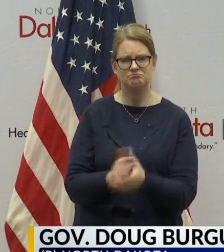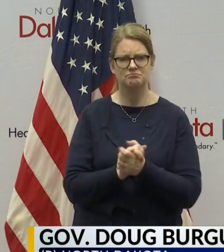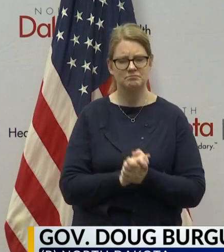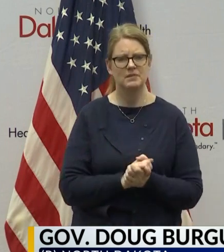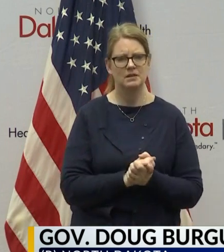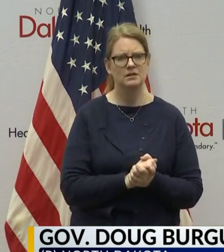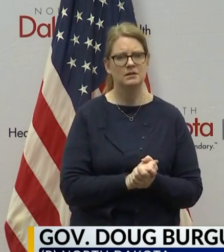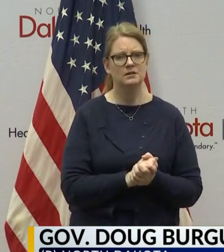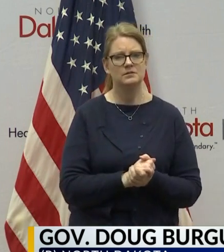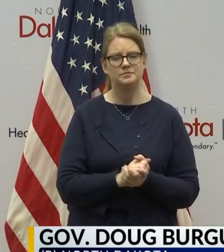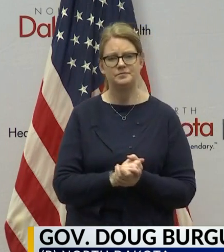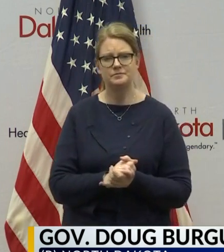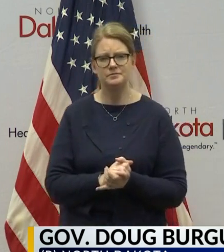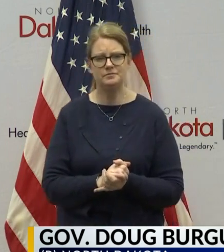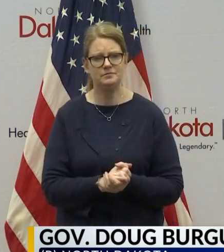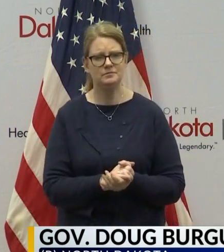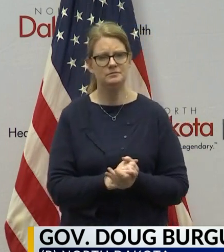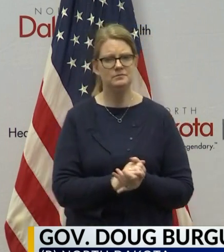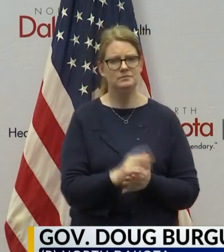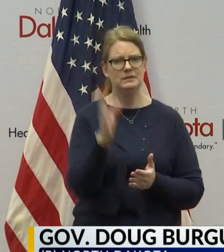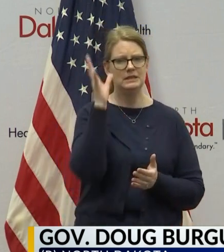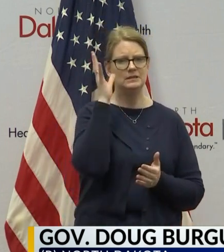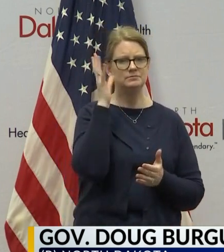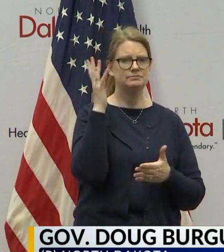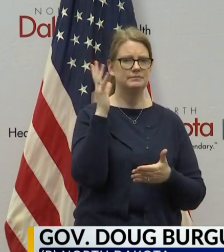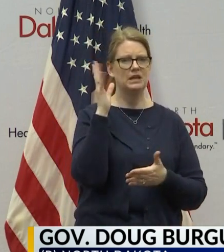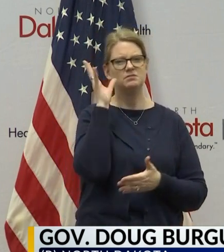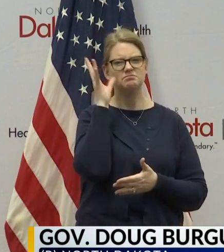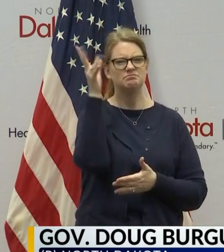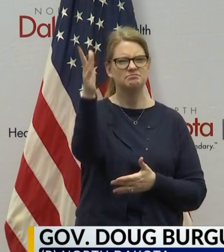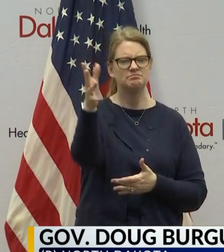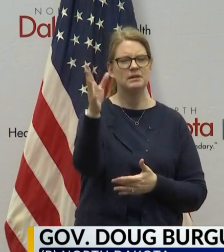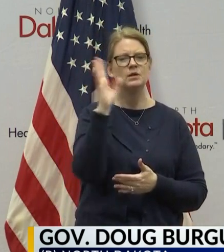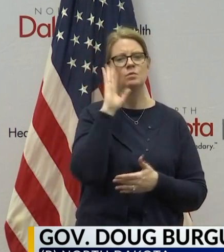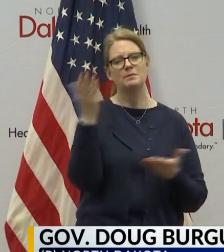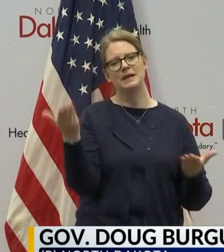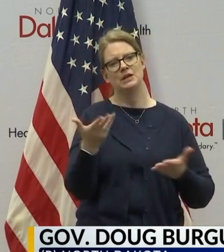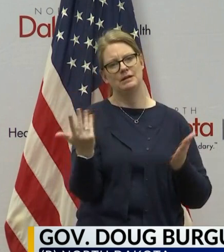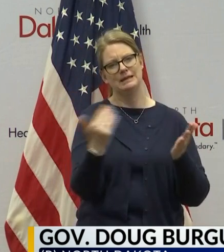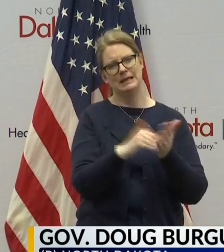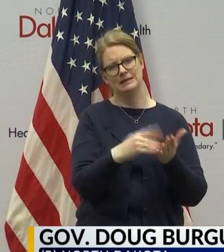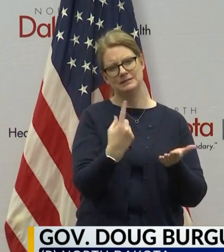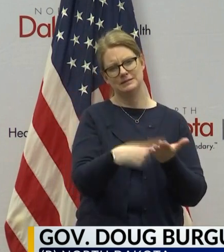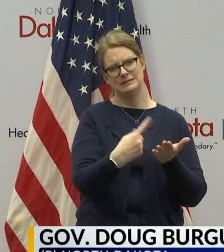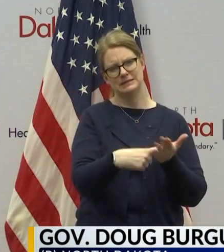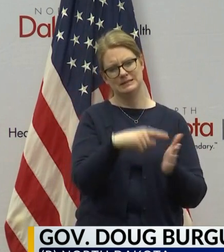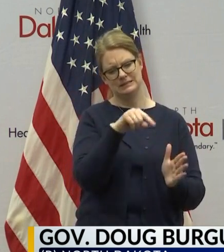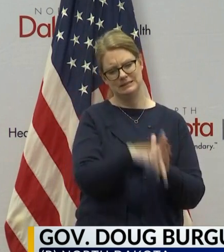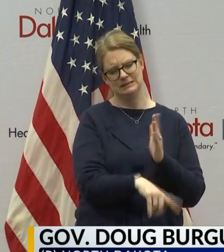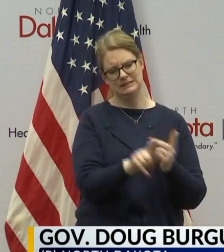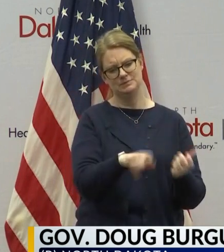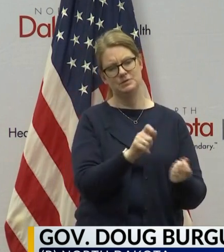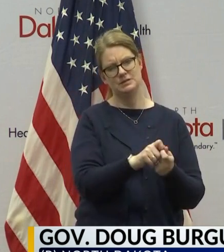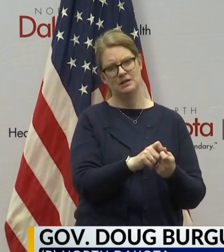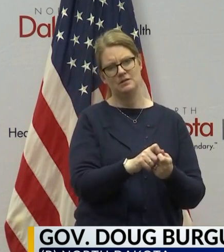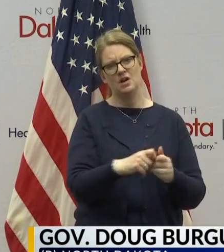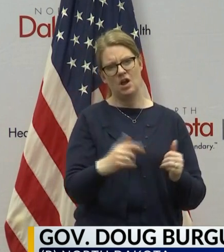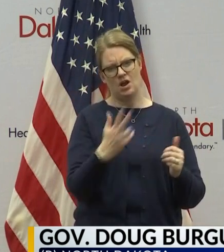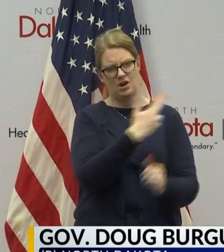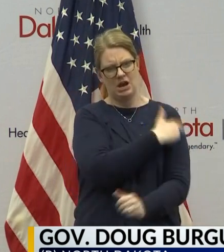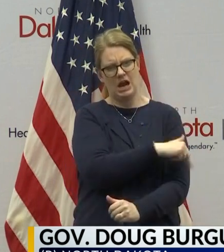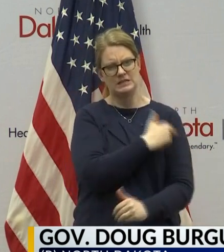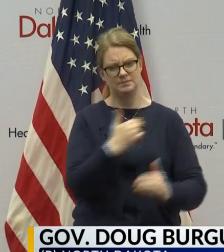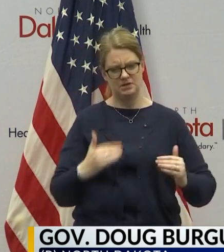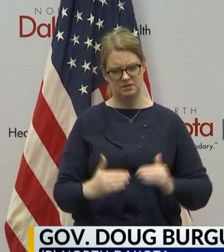In the weeks ahead, we're going to talk more days and weeks ahead. We'll be back up here talking in more detail about our hospital surge plan and